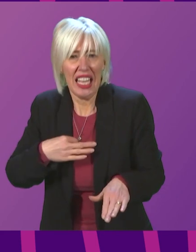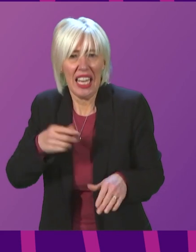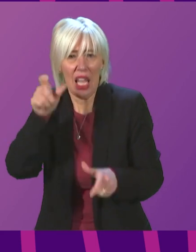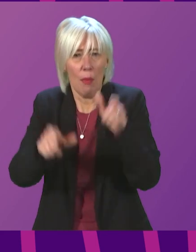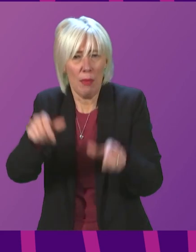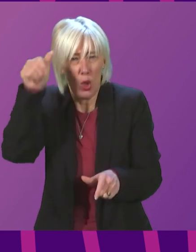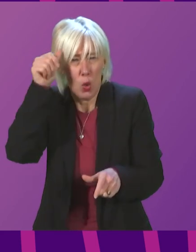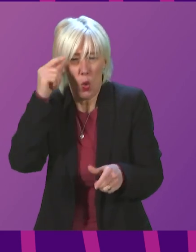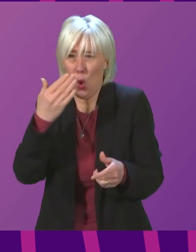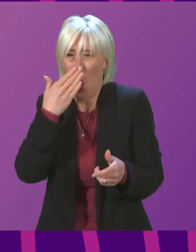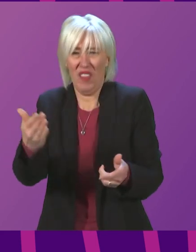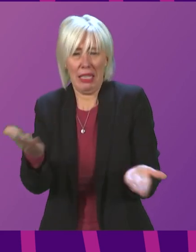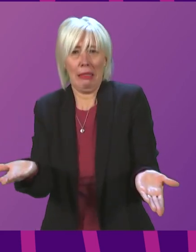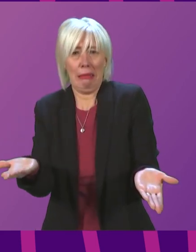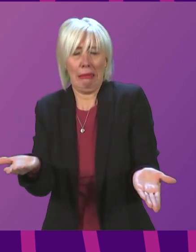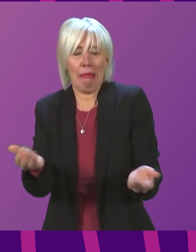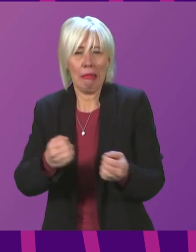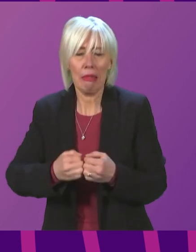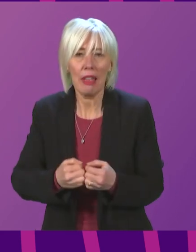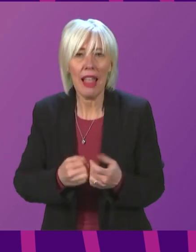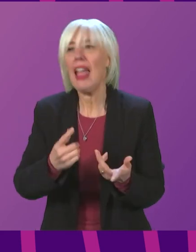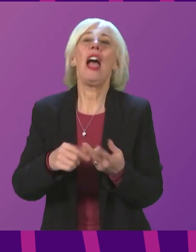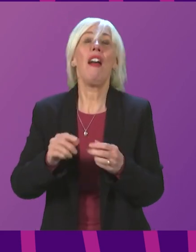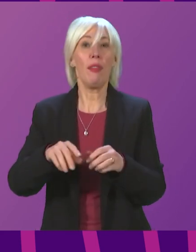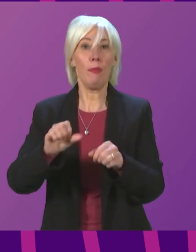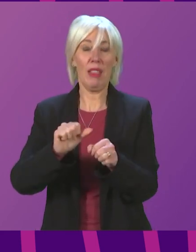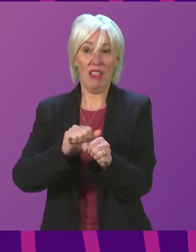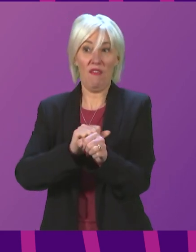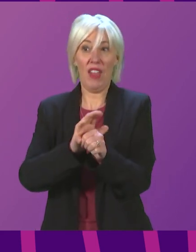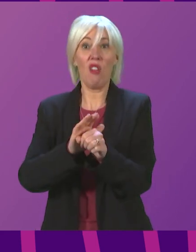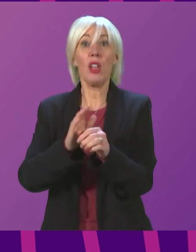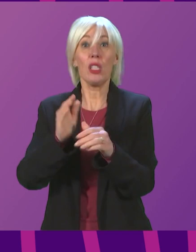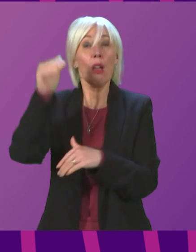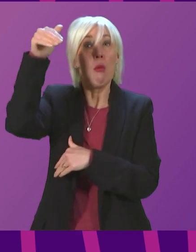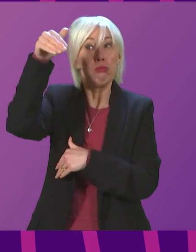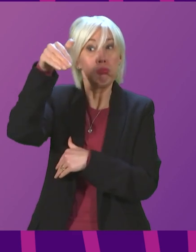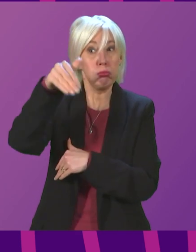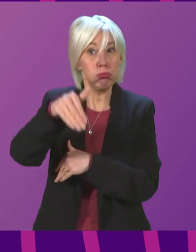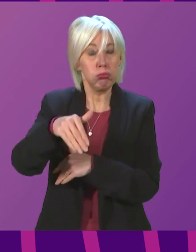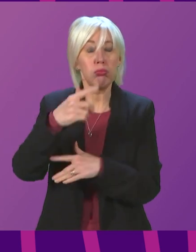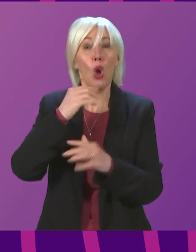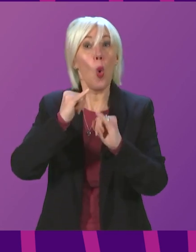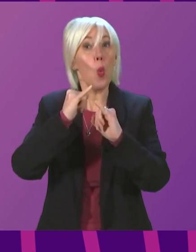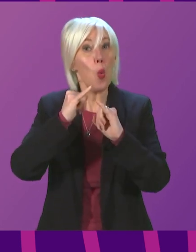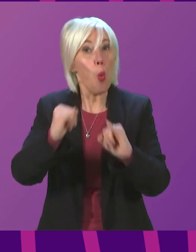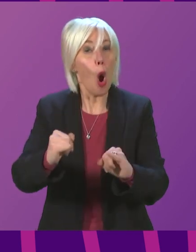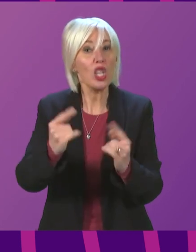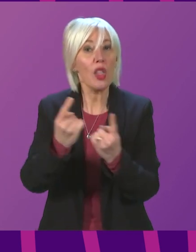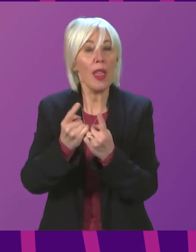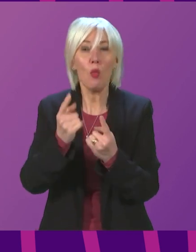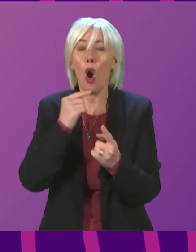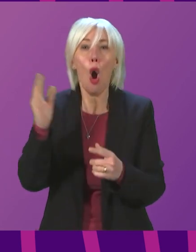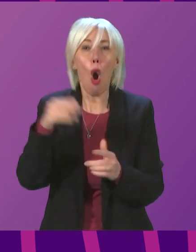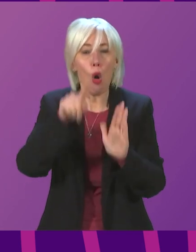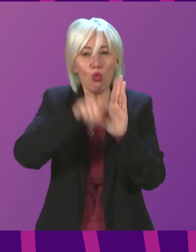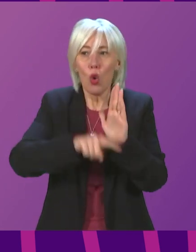see as pretty obvious. When you are coming out of a wave of this virus, the worst thing to do is to lift all